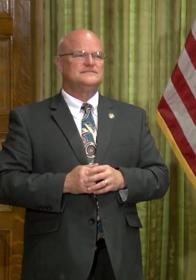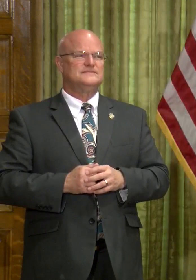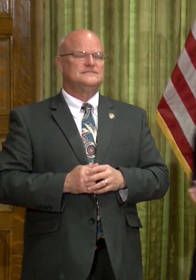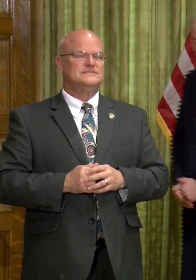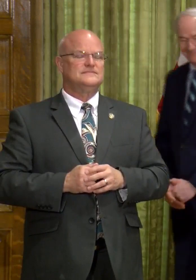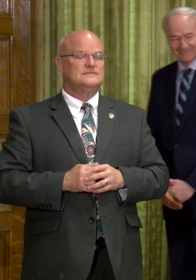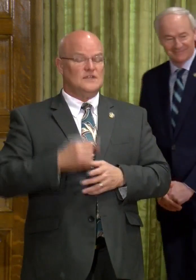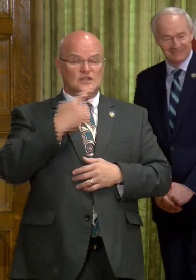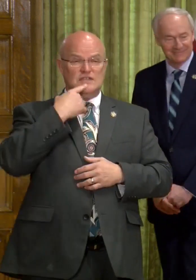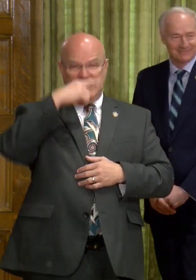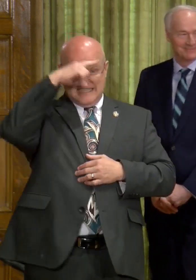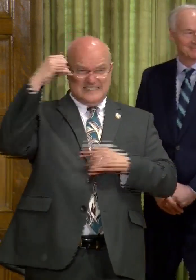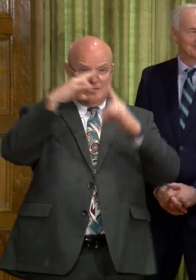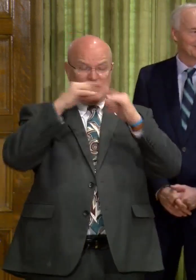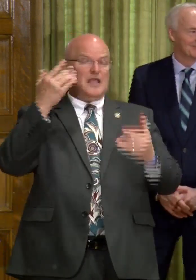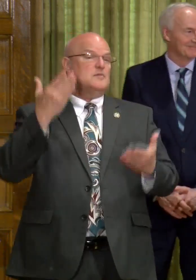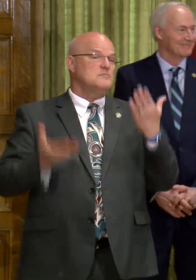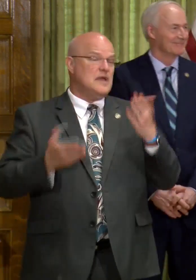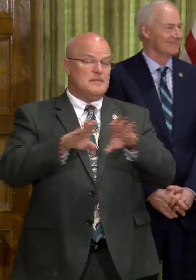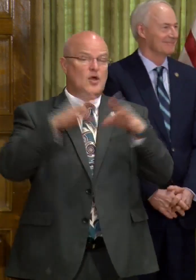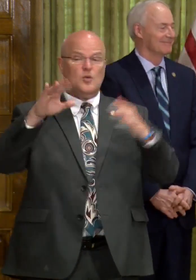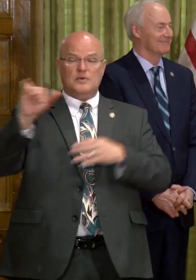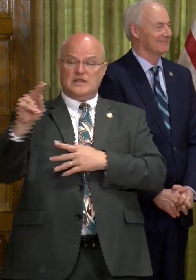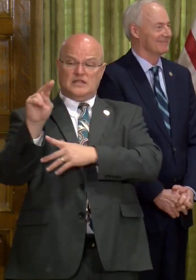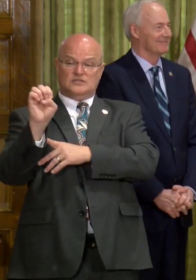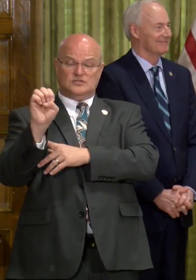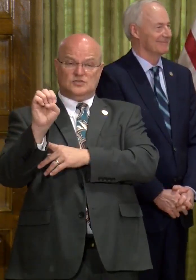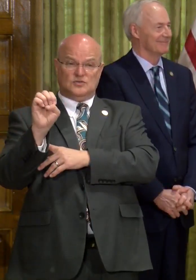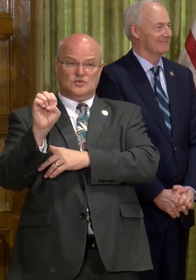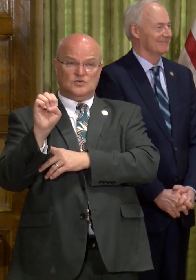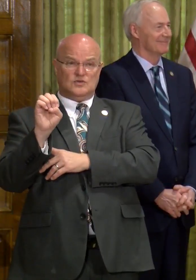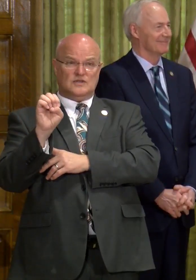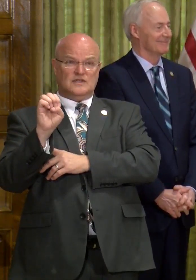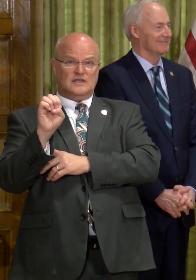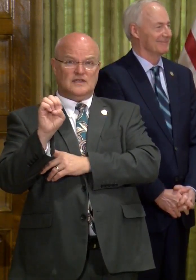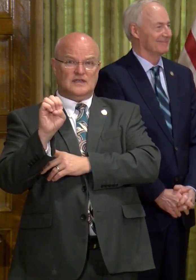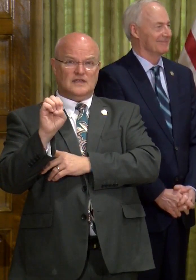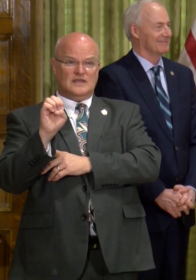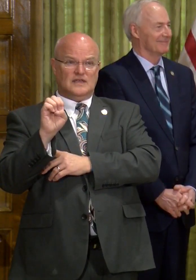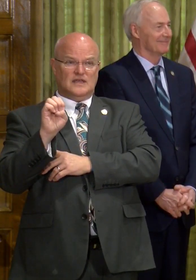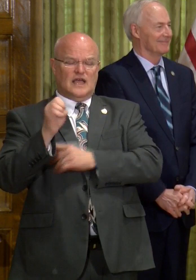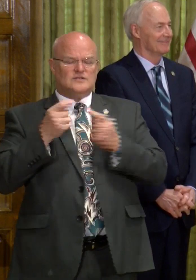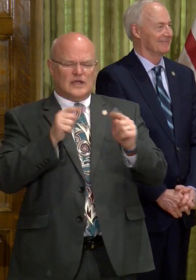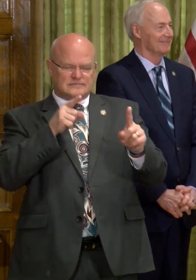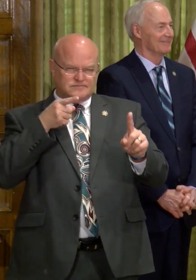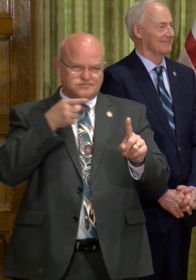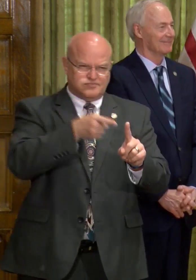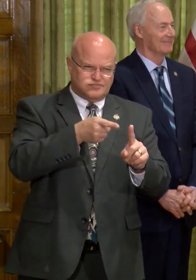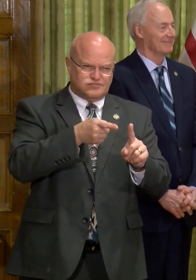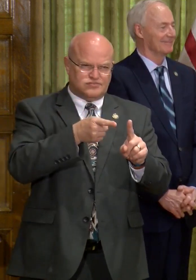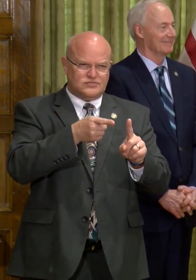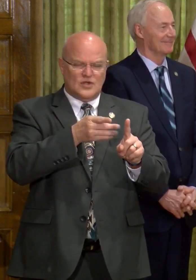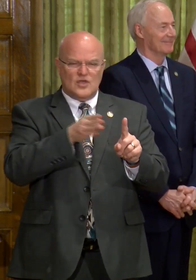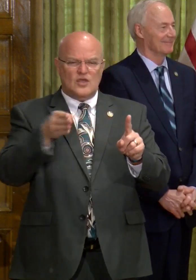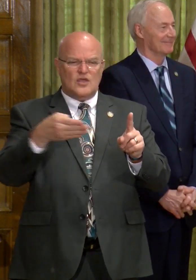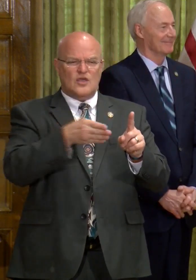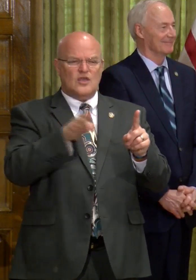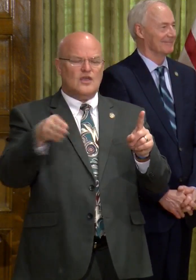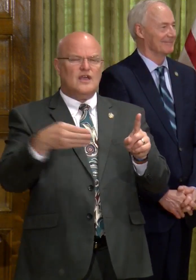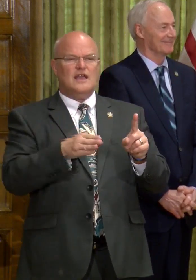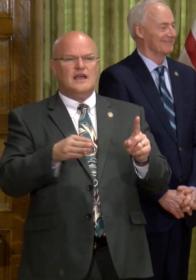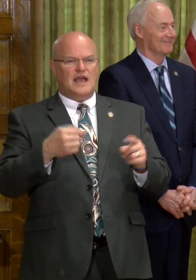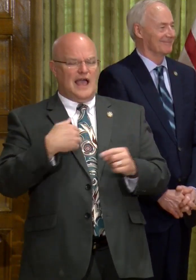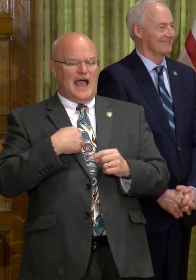So you're saying that summer camps might open in June? You kind of, when I try to pin you down, you kind of weave and dodge?